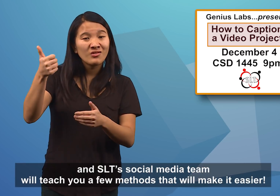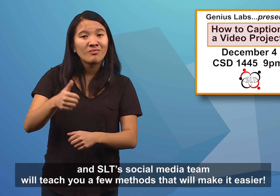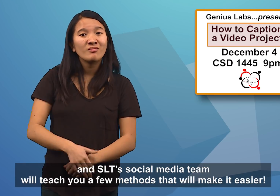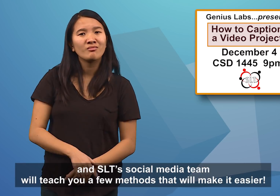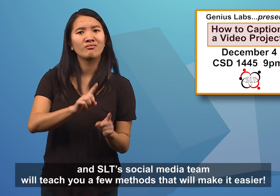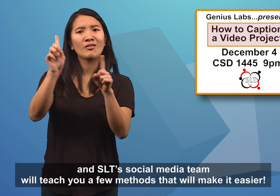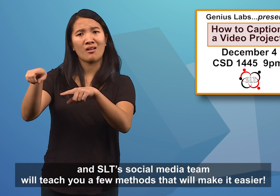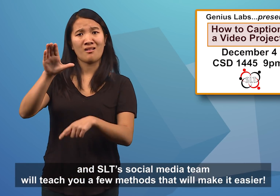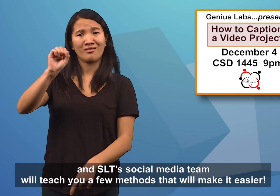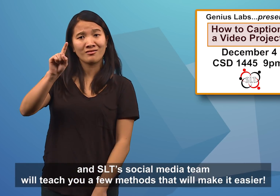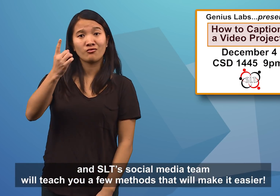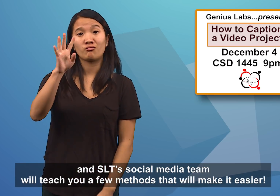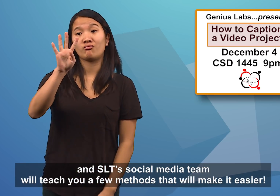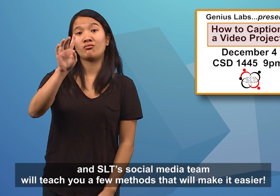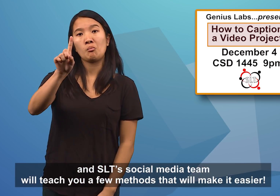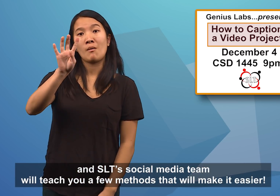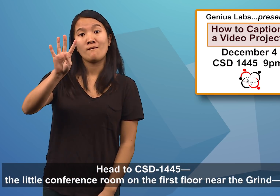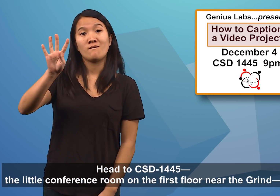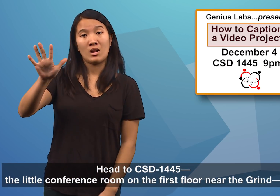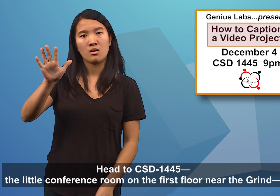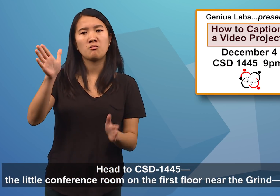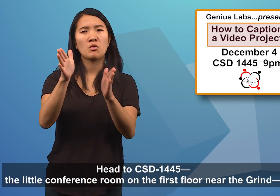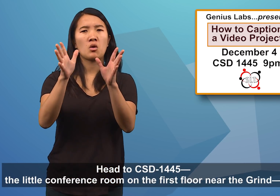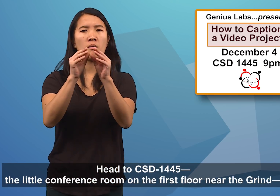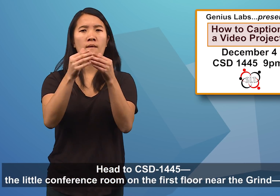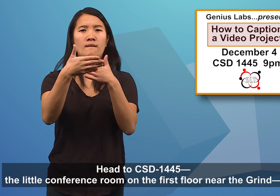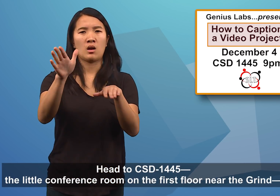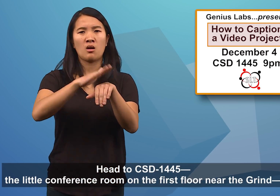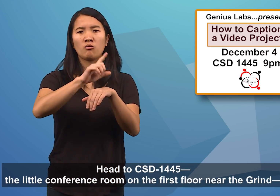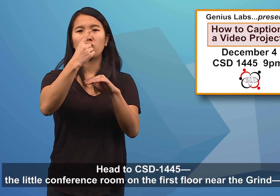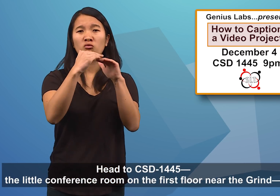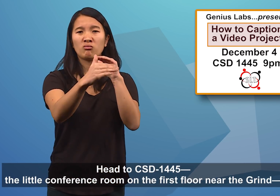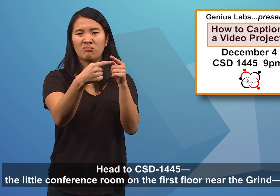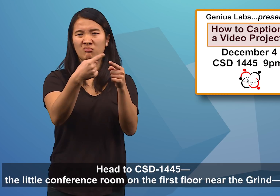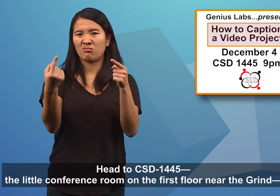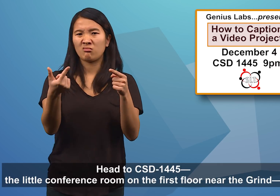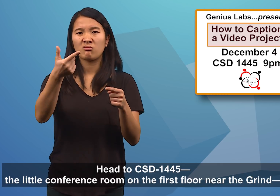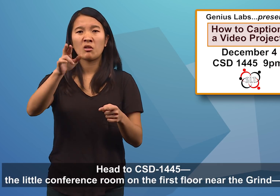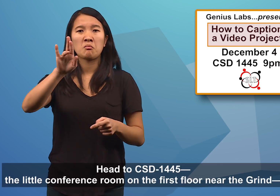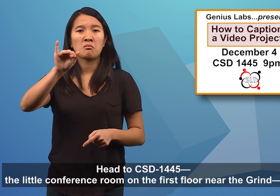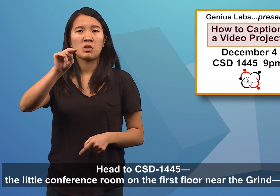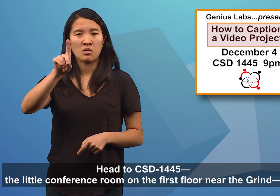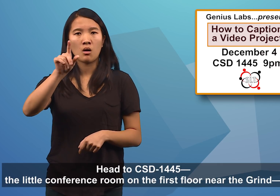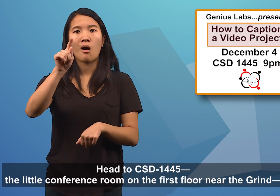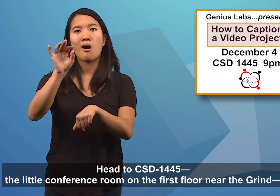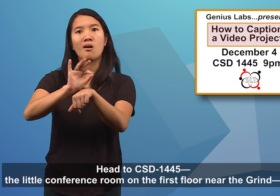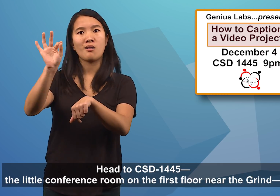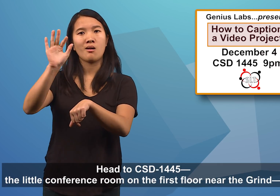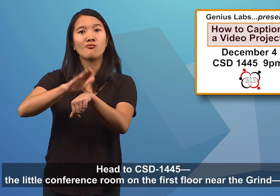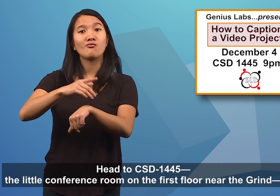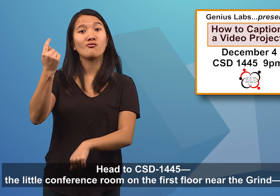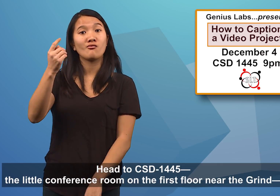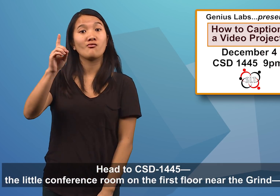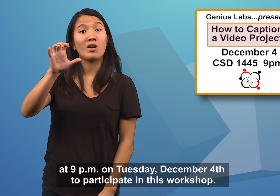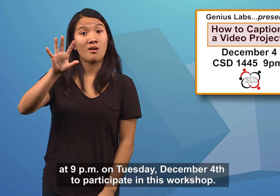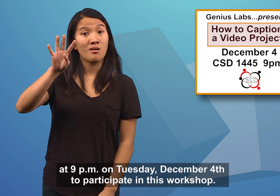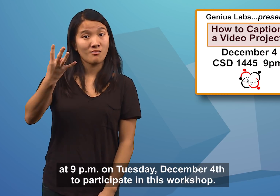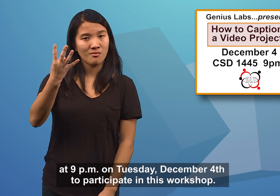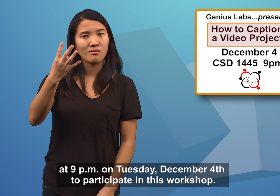you a few methods that will make it easier. Head to CSD 1445, the little conference room on the first floor near the grind, at 9 p.m.